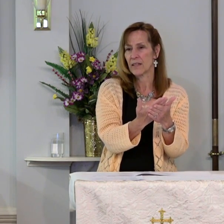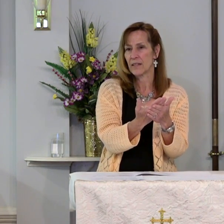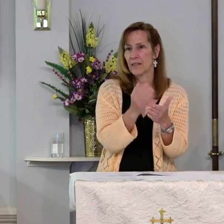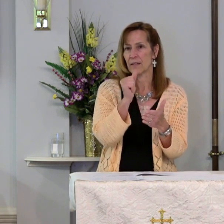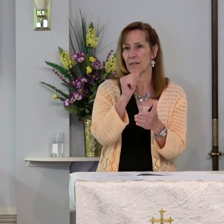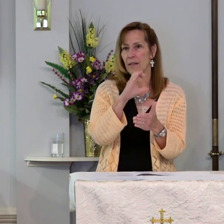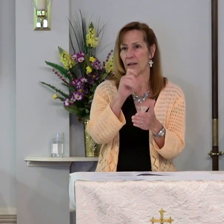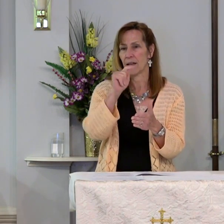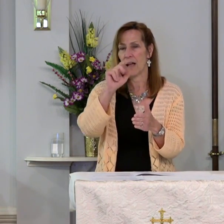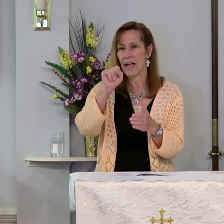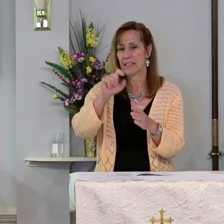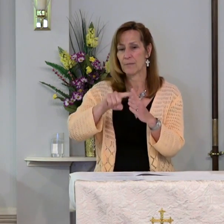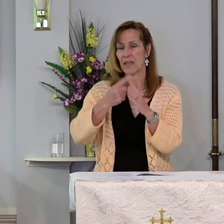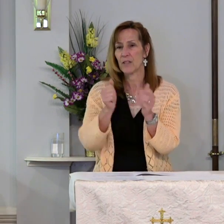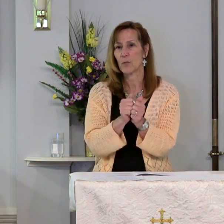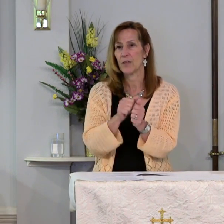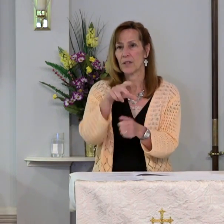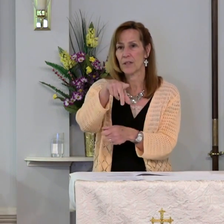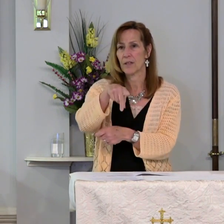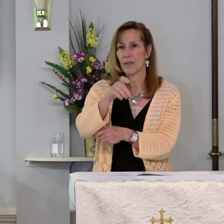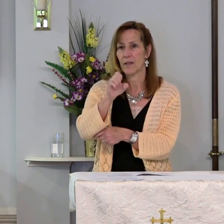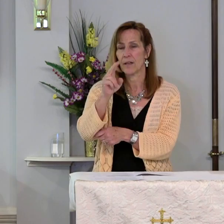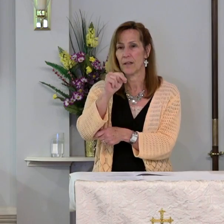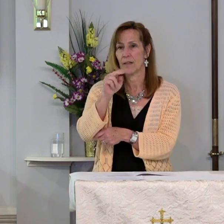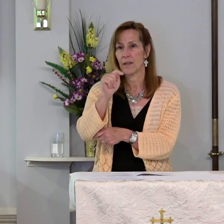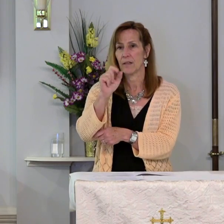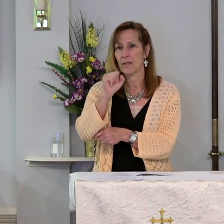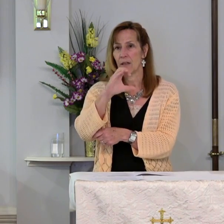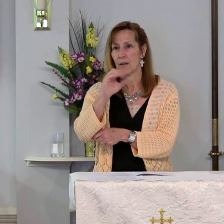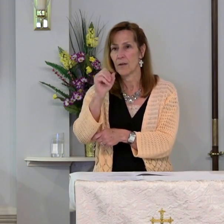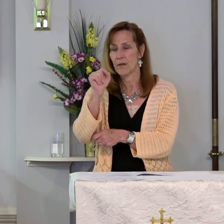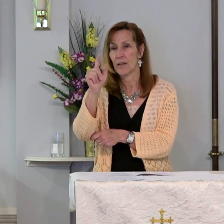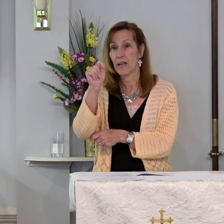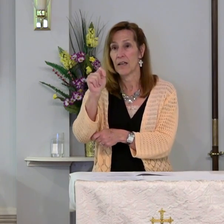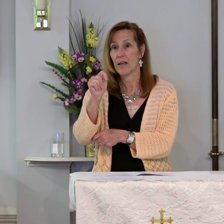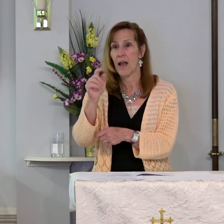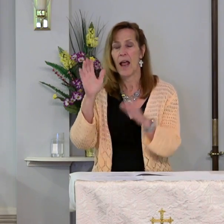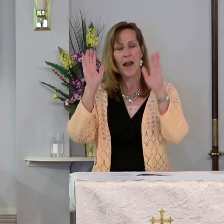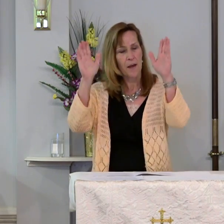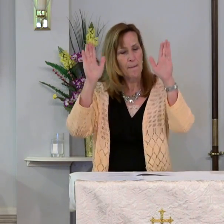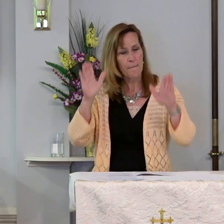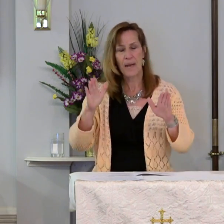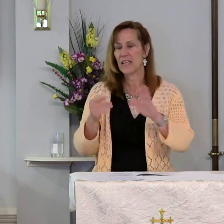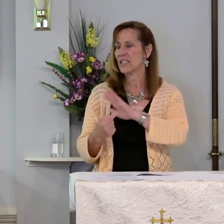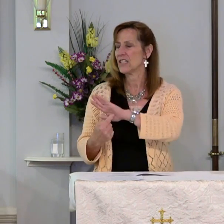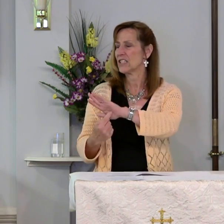Acts begins with Pentecost, an amazing show.